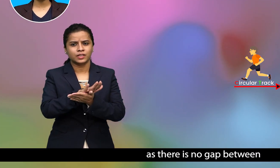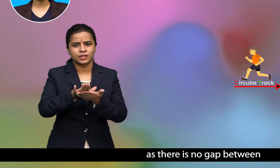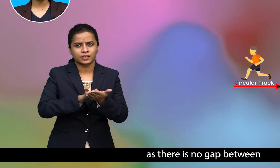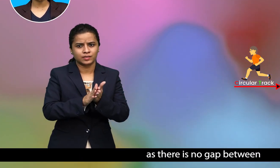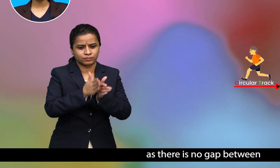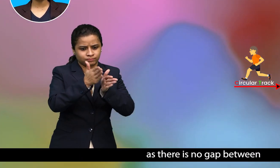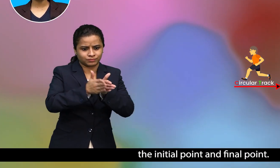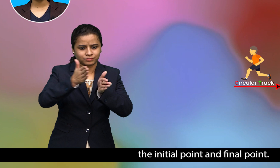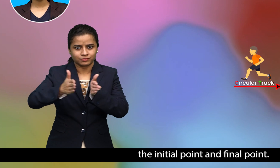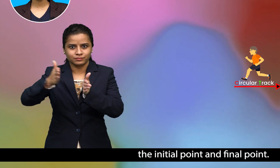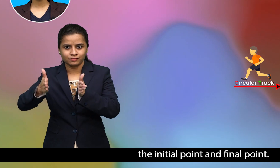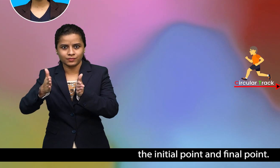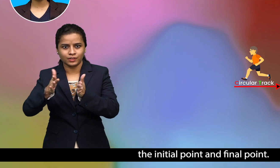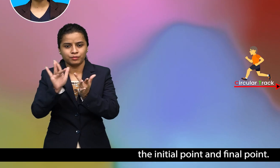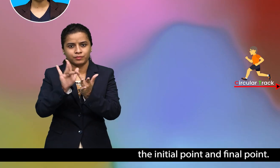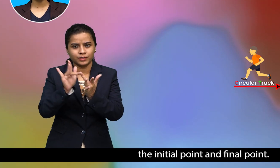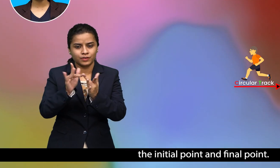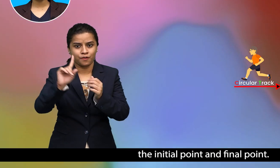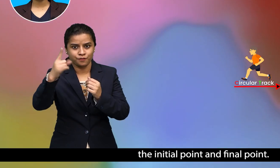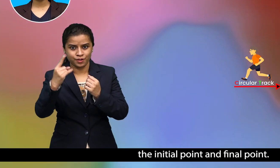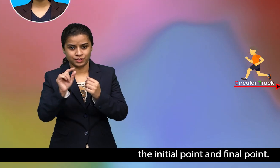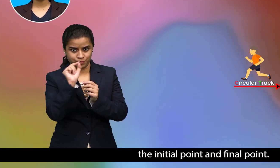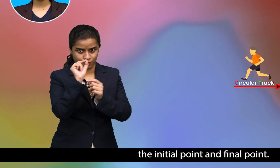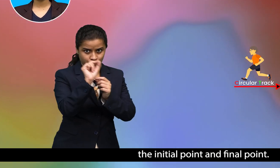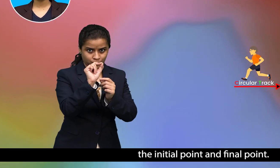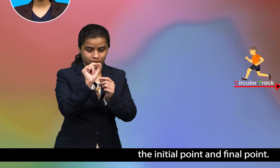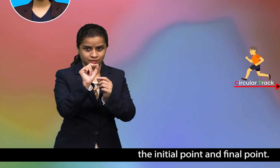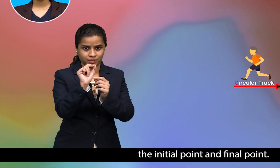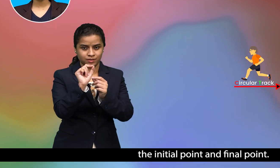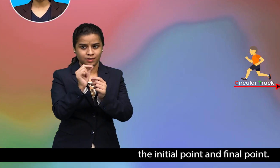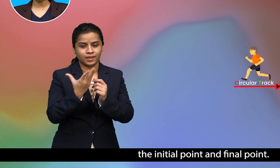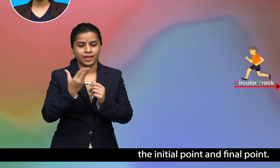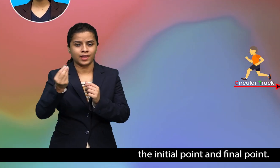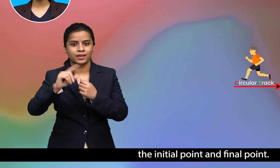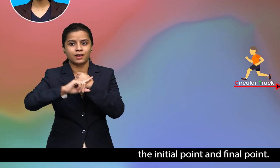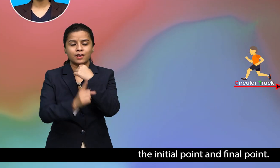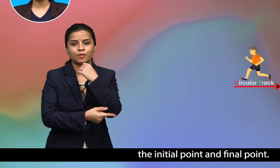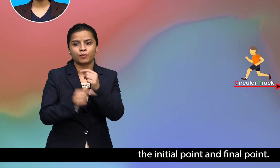between the initial point and final point